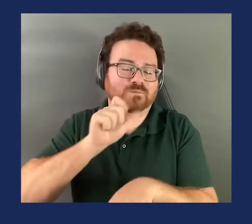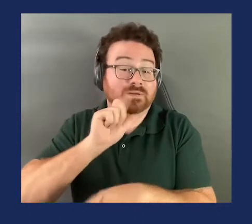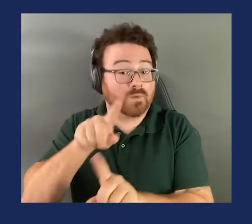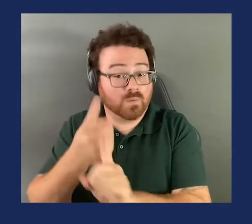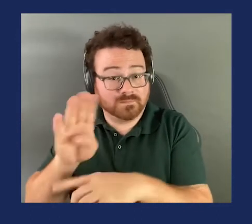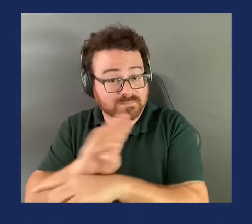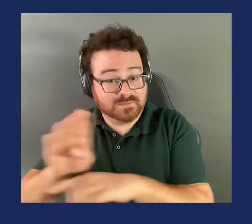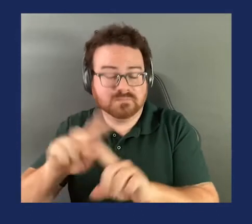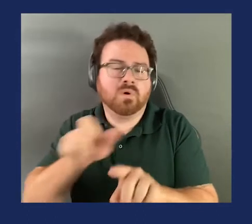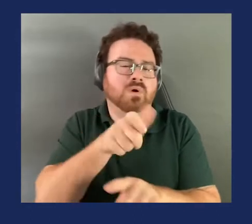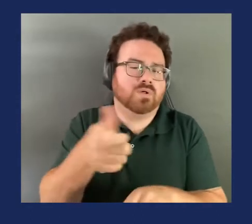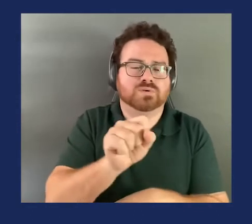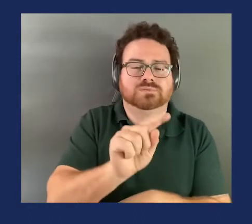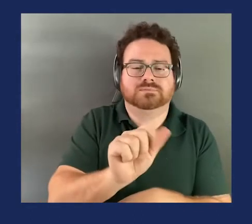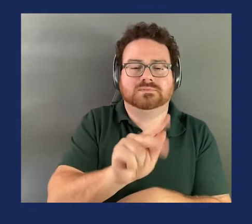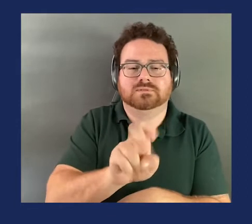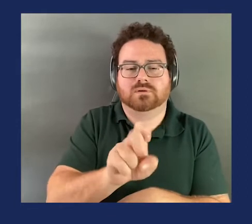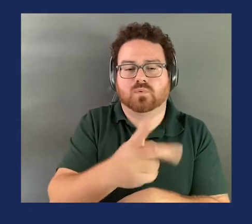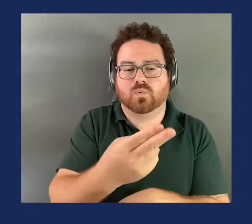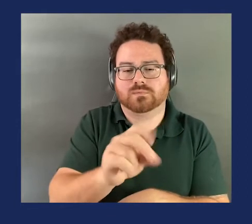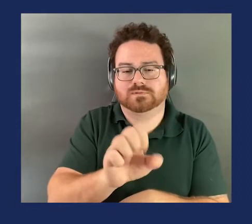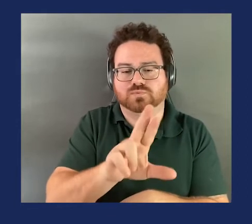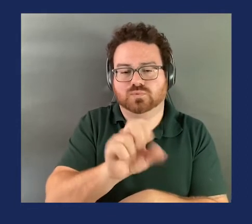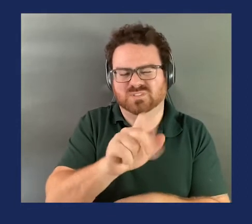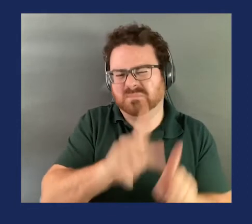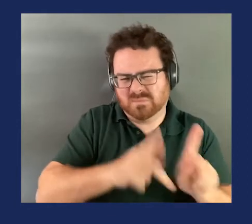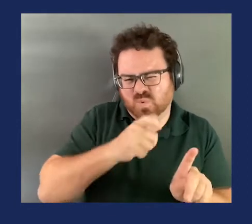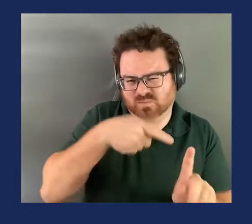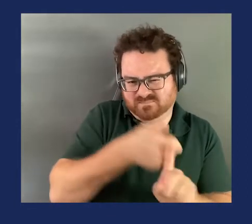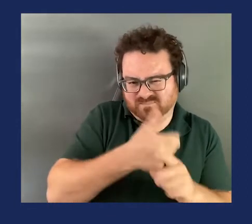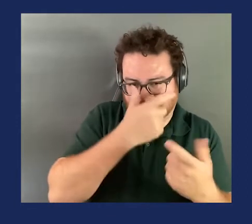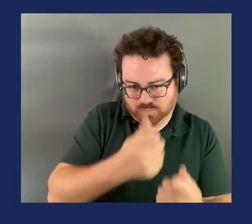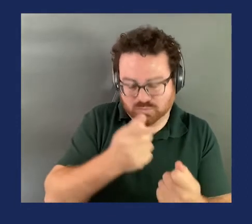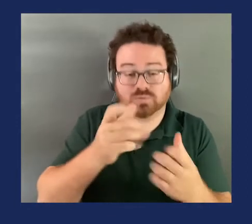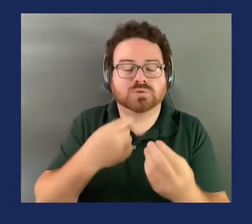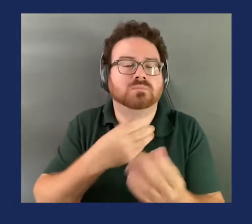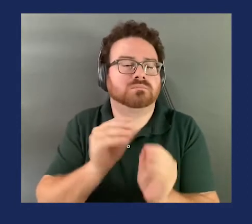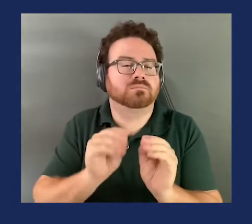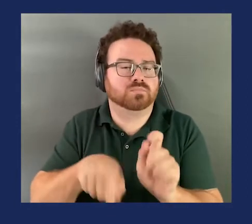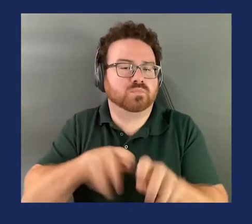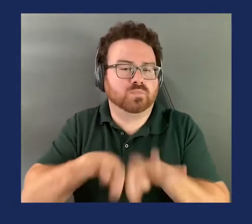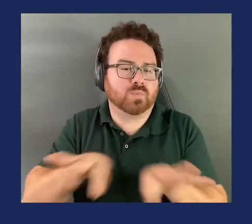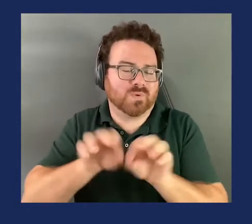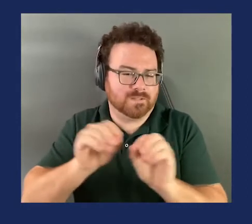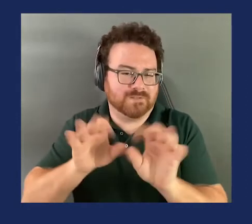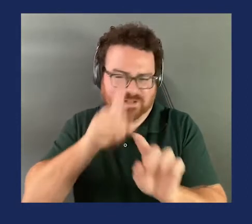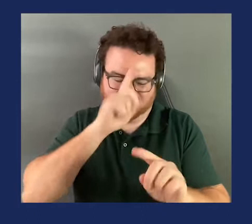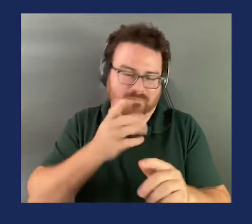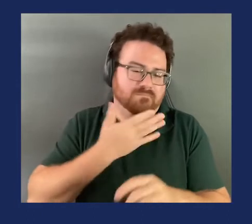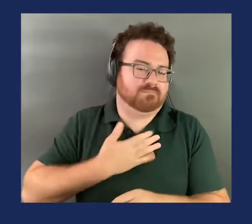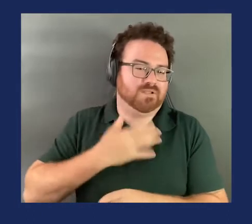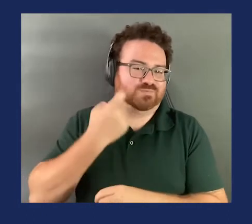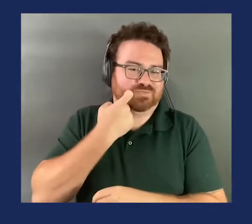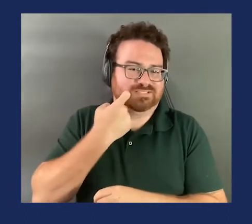just eliminating potential ambiguity makes this clear. I think for those reasons, I'm supportive. Thank you. Thank you,